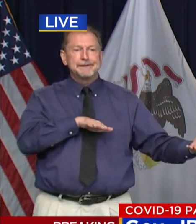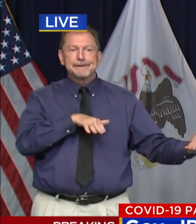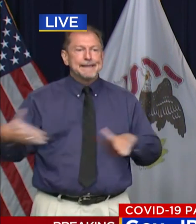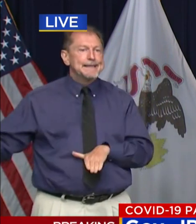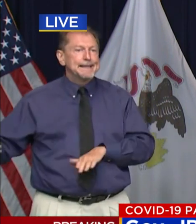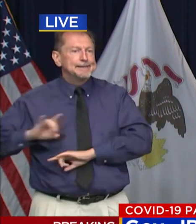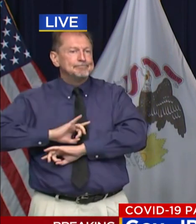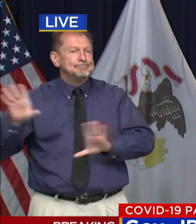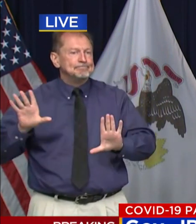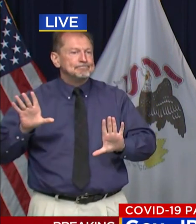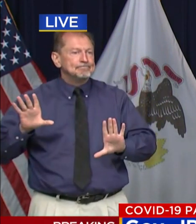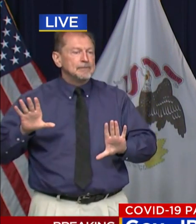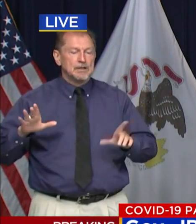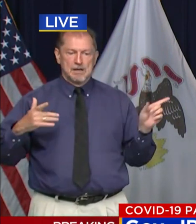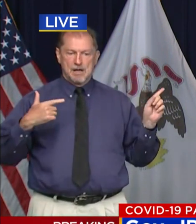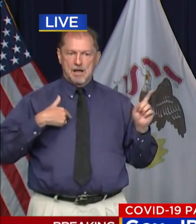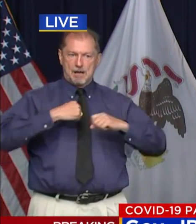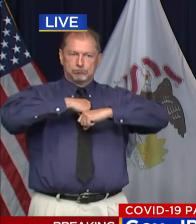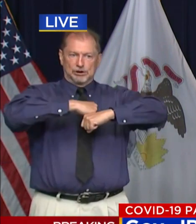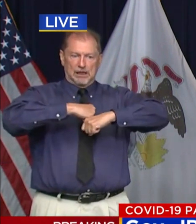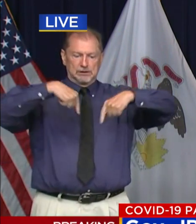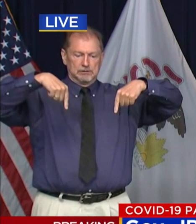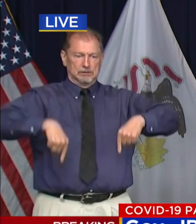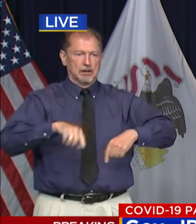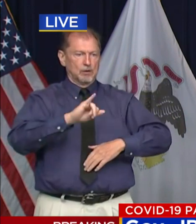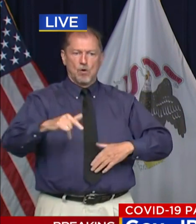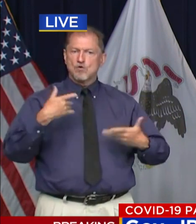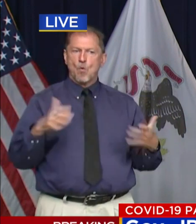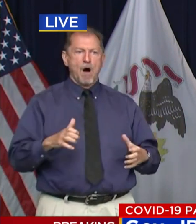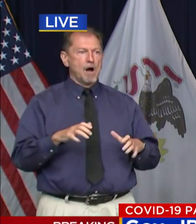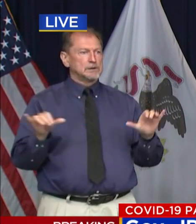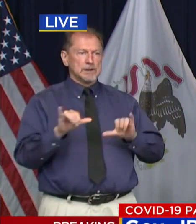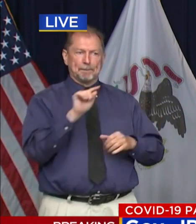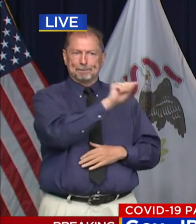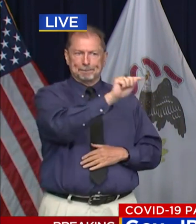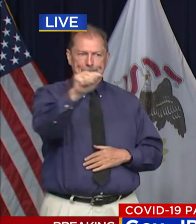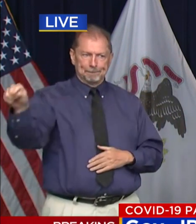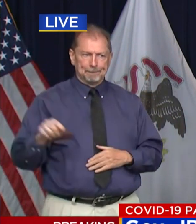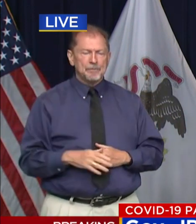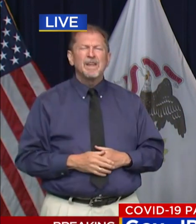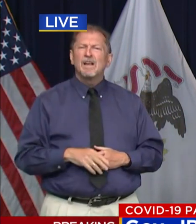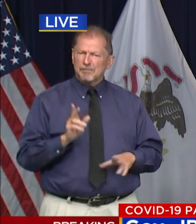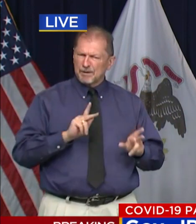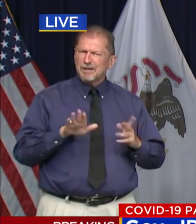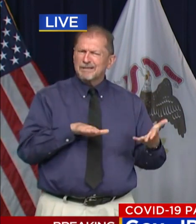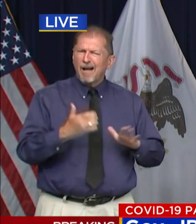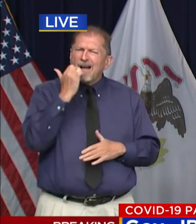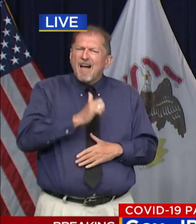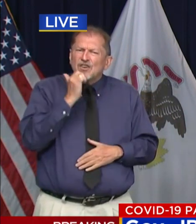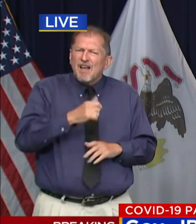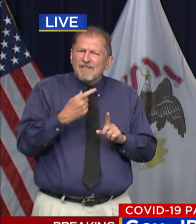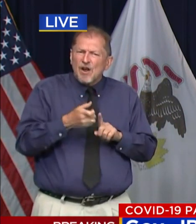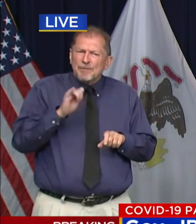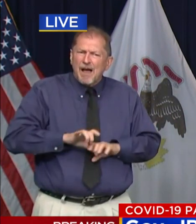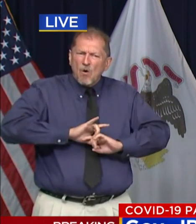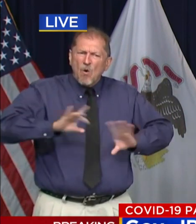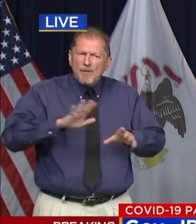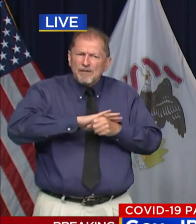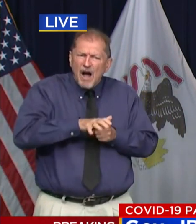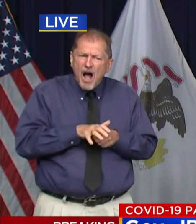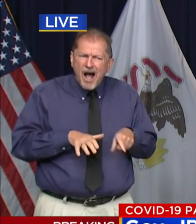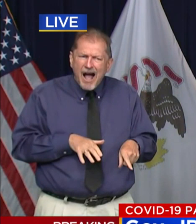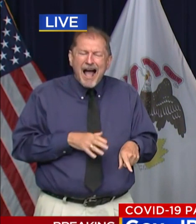that happen here. And let me remind you that people are dying every day from this horrible virus and thousands